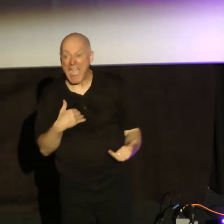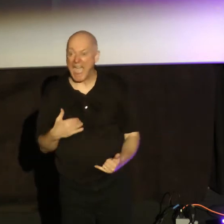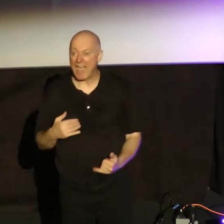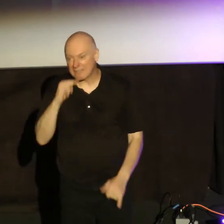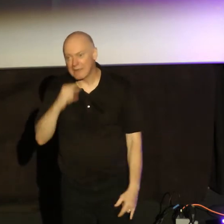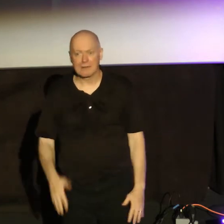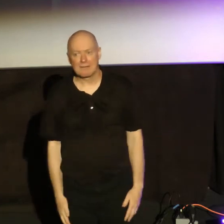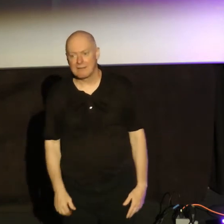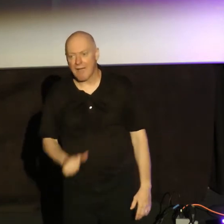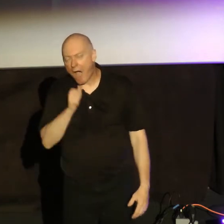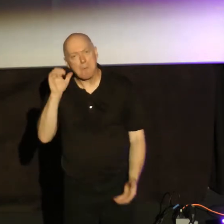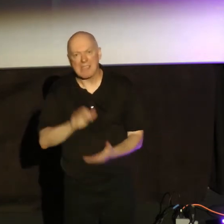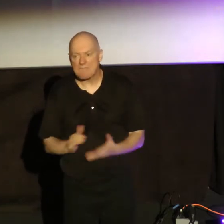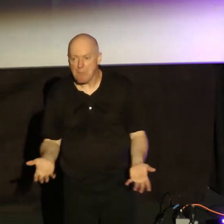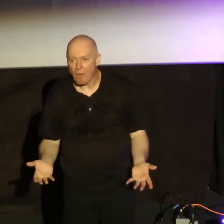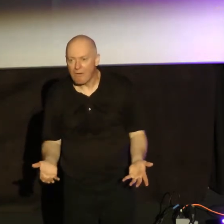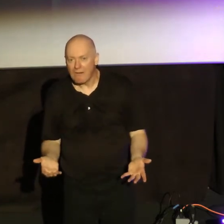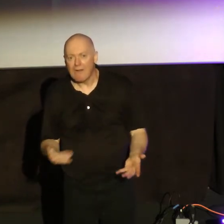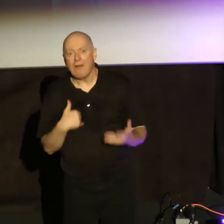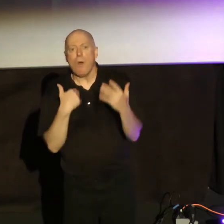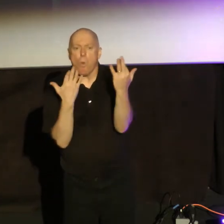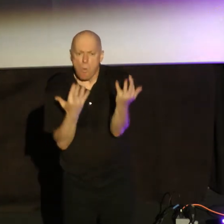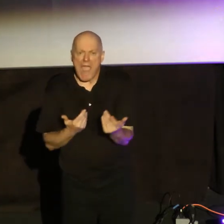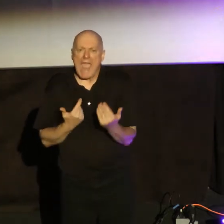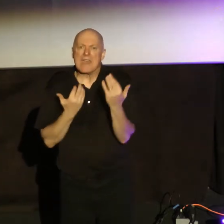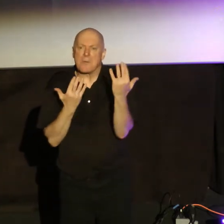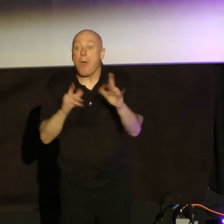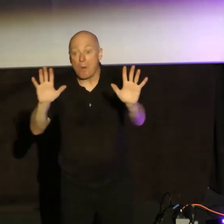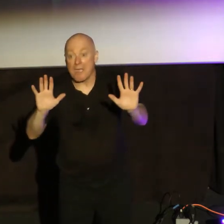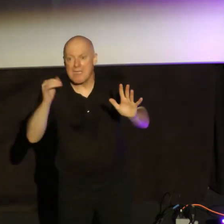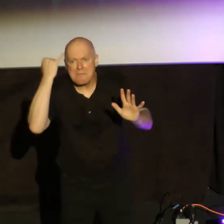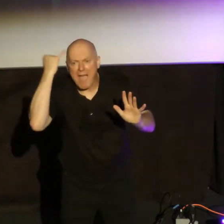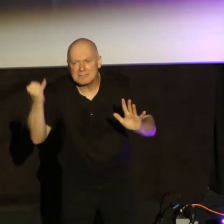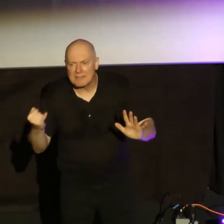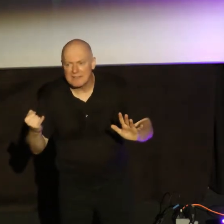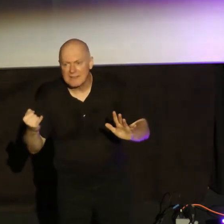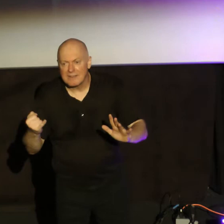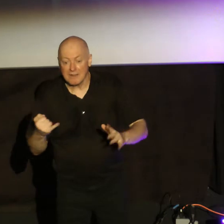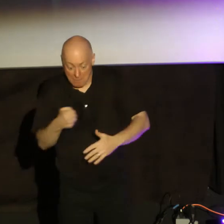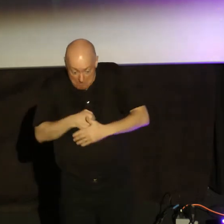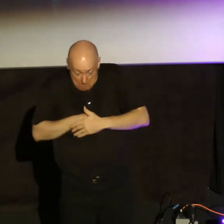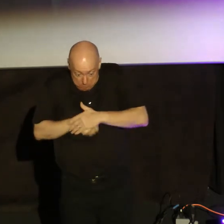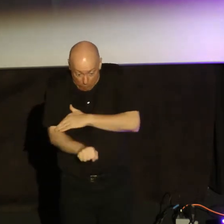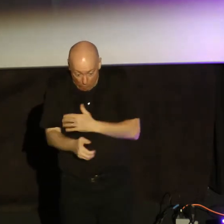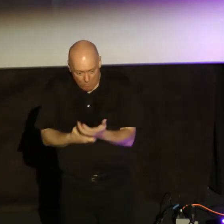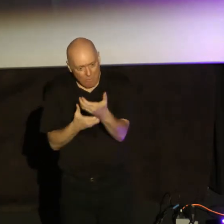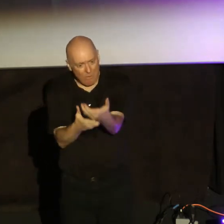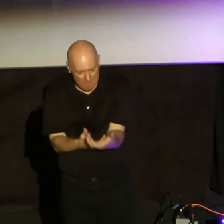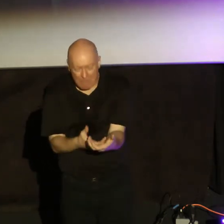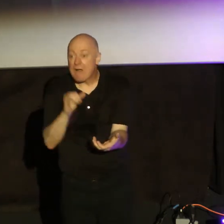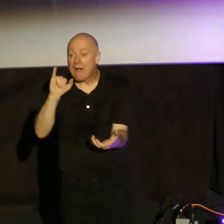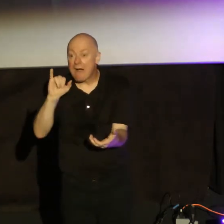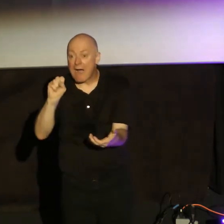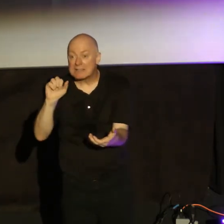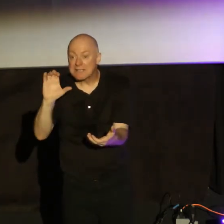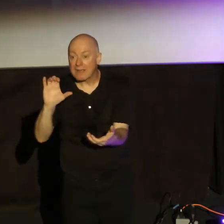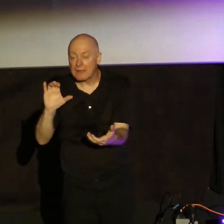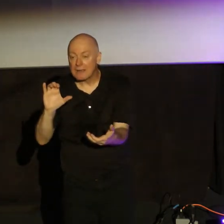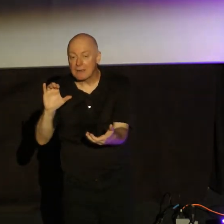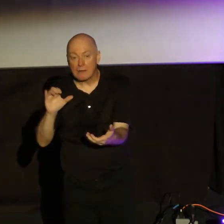Unbelievable. The waiting here. Now picture this. When they have Isaac, the waiting is still not over for them.